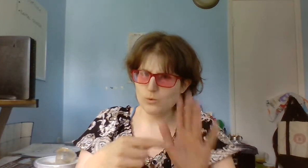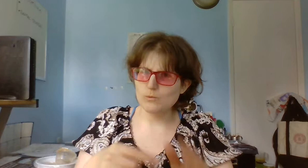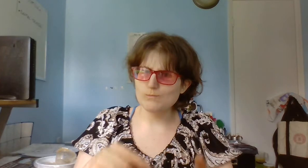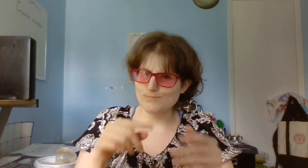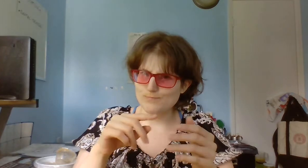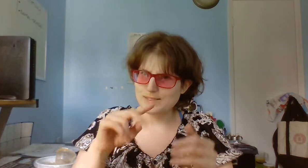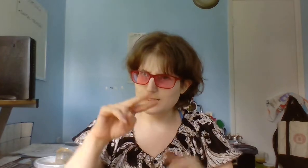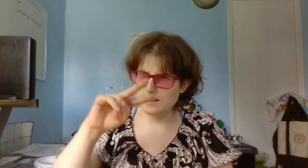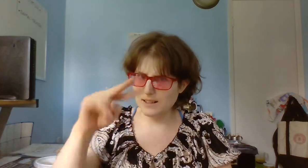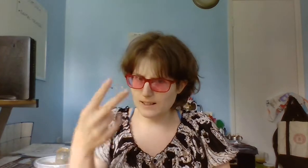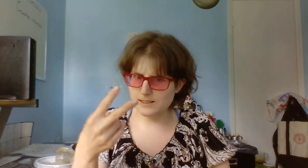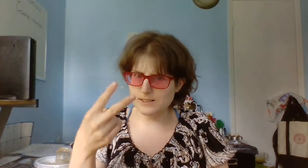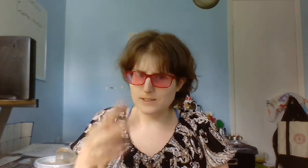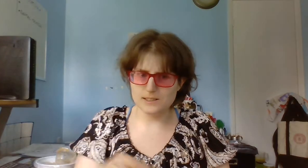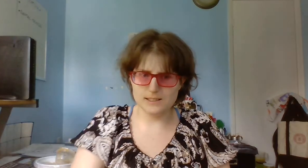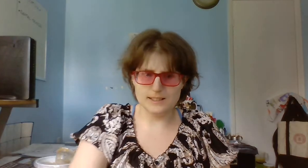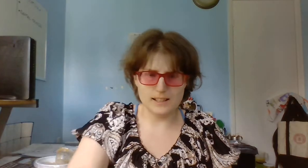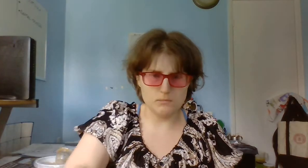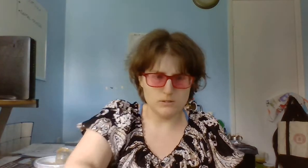I'm gonna show you the second one.